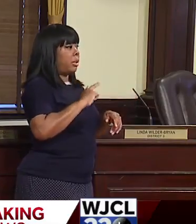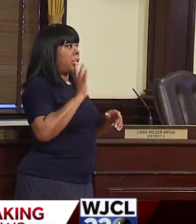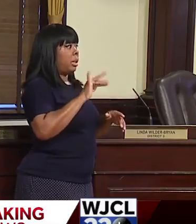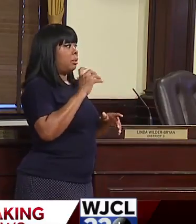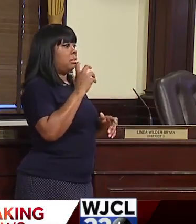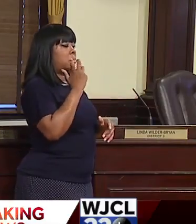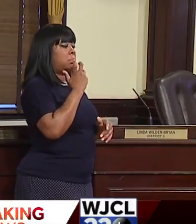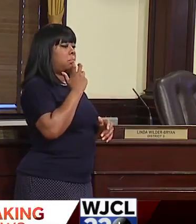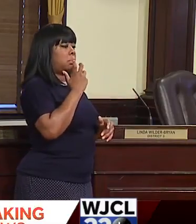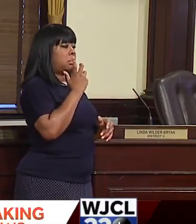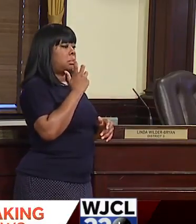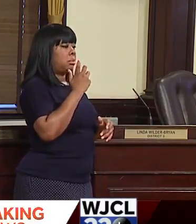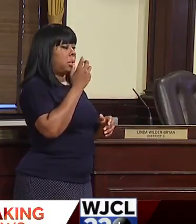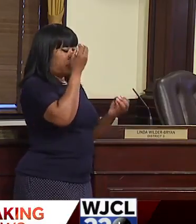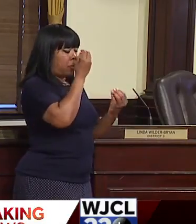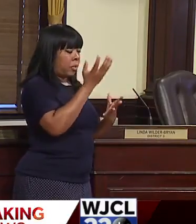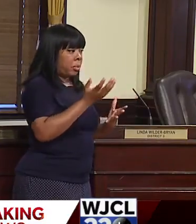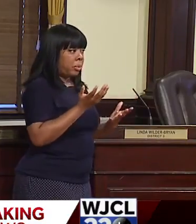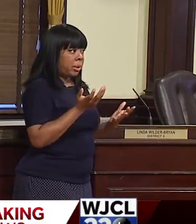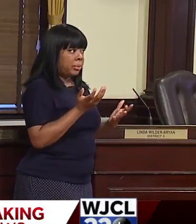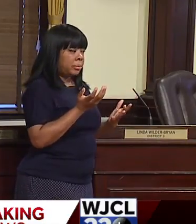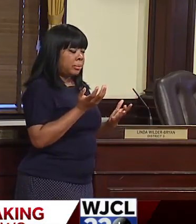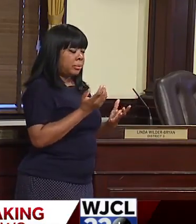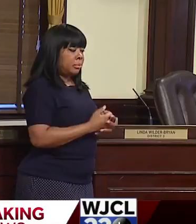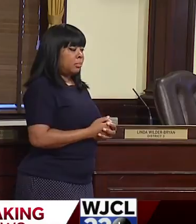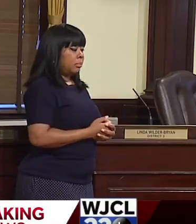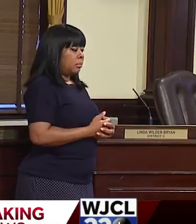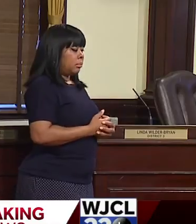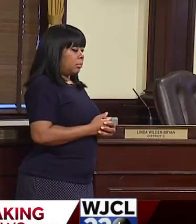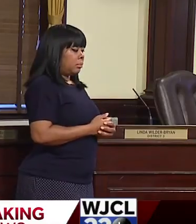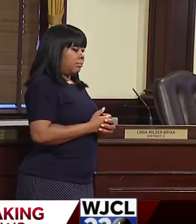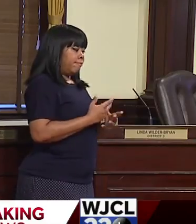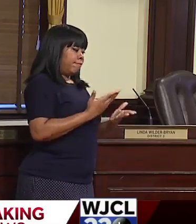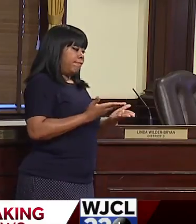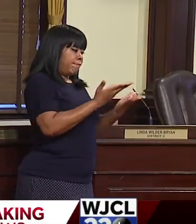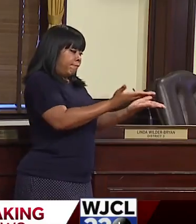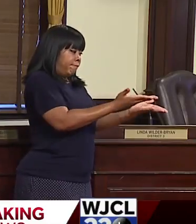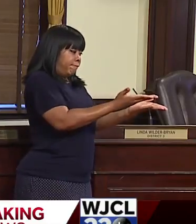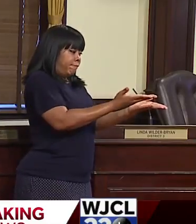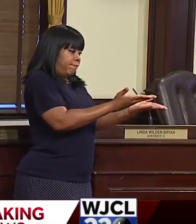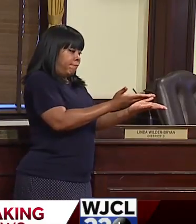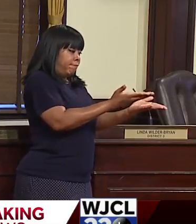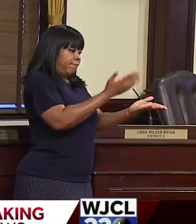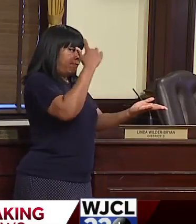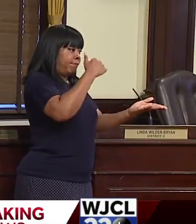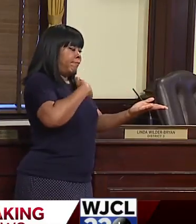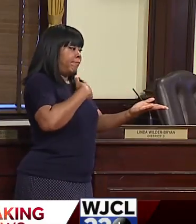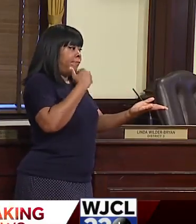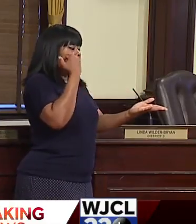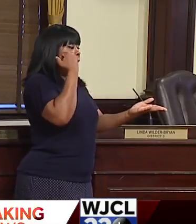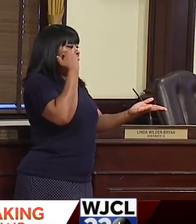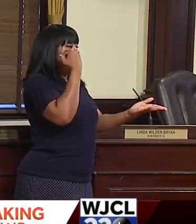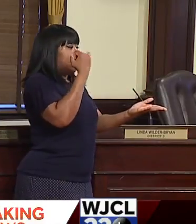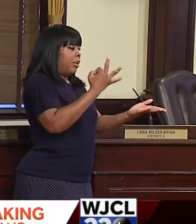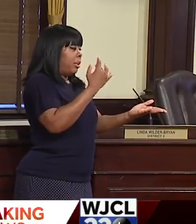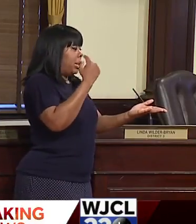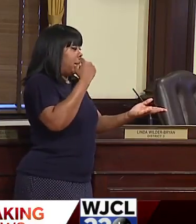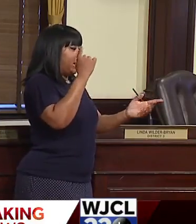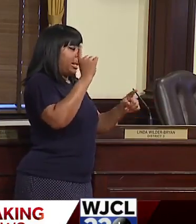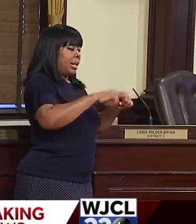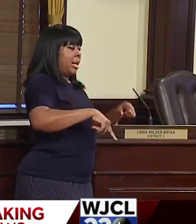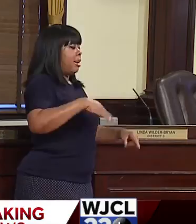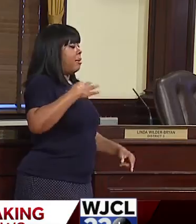huge. But I will tell you, um, that that's on the table for me. If we cannot do it voluntarily,